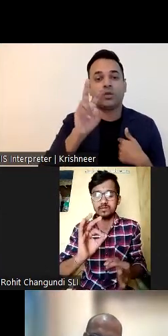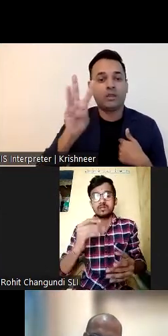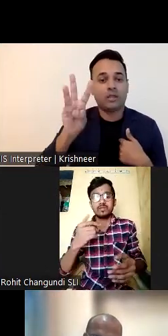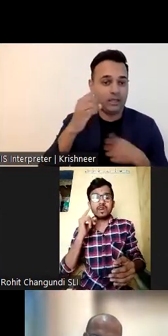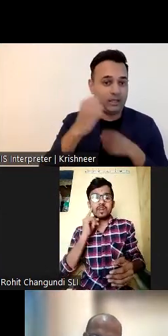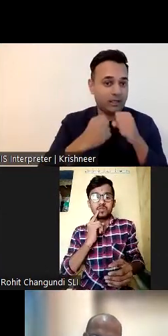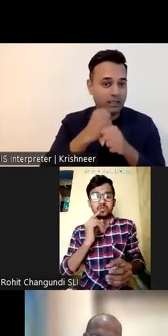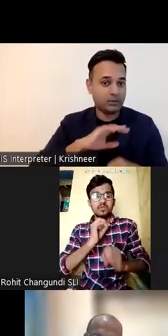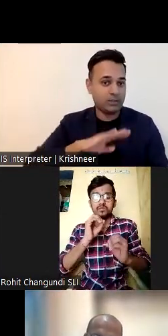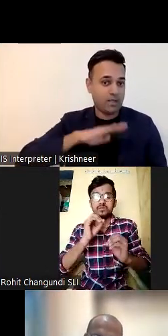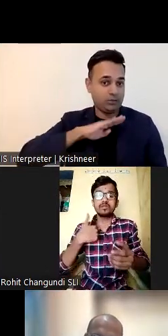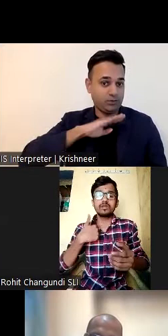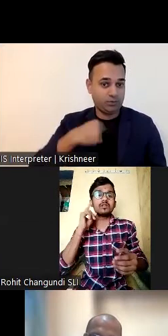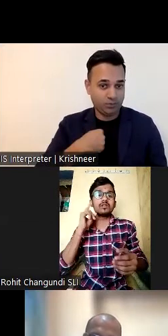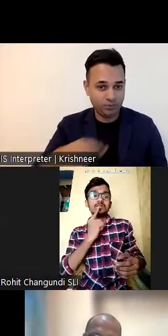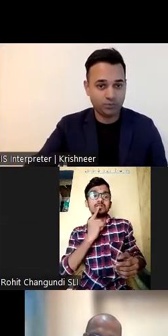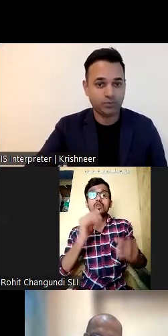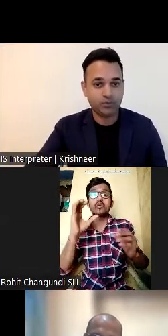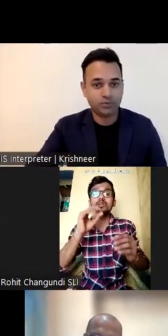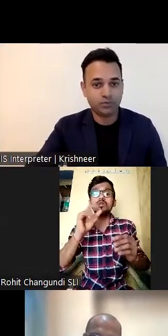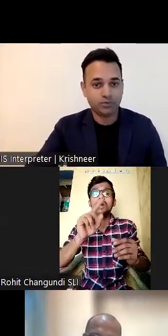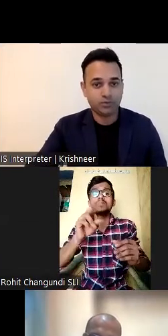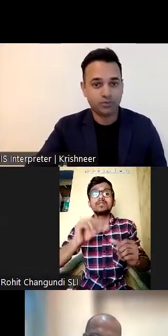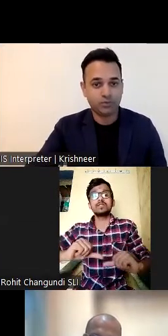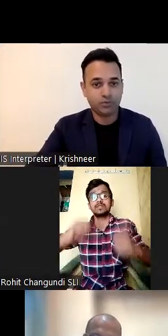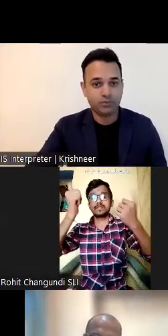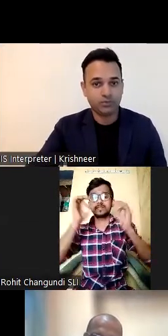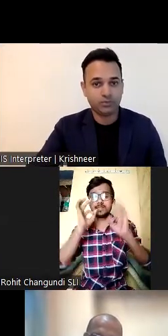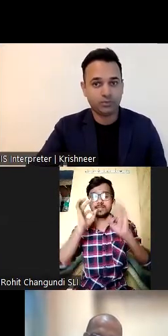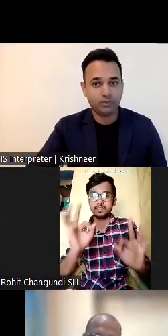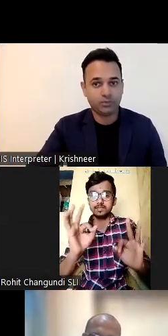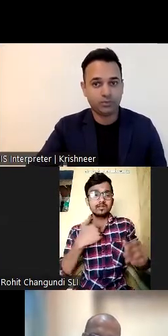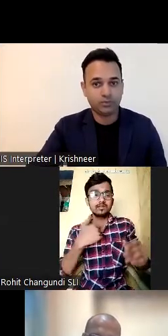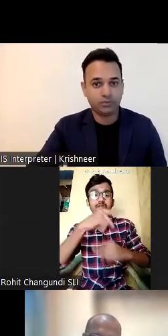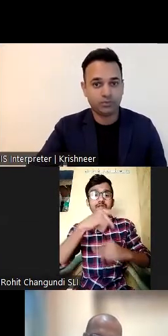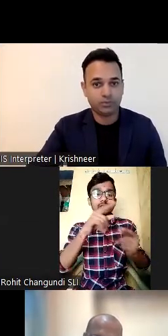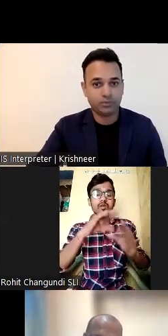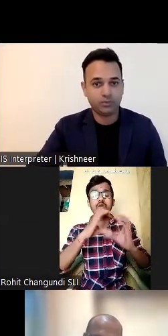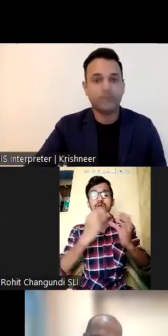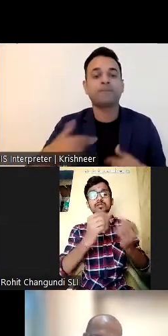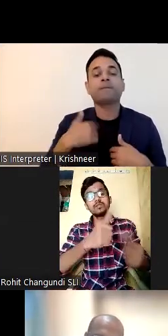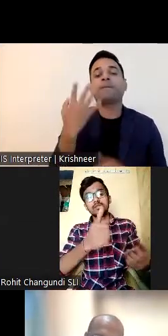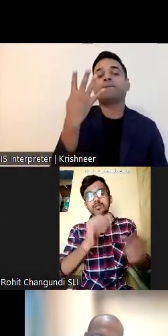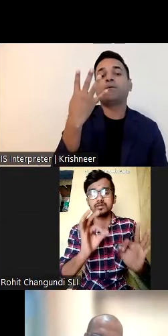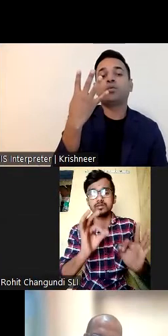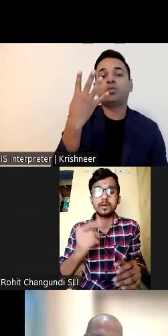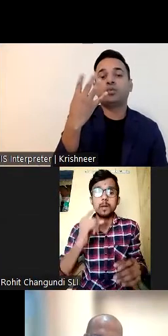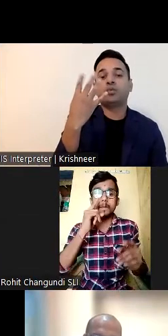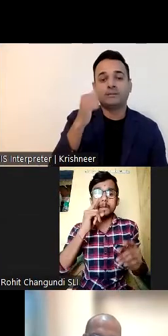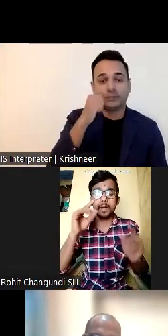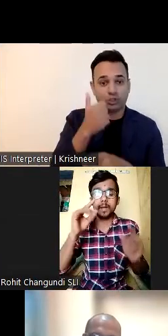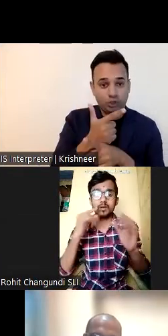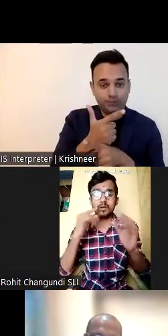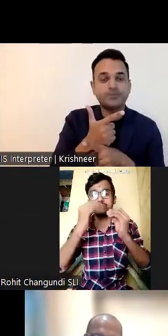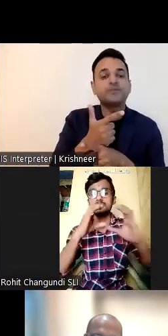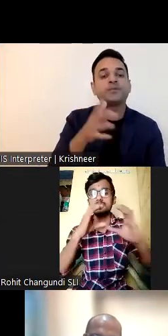district of Maharashtra. I did not face any challenges in school as my classmates knew sign language. However, I found